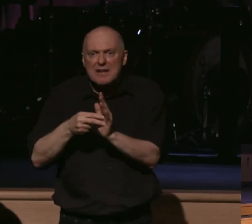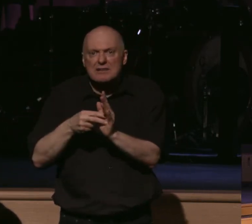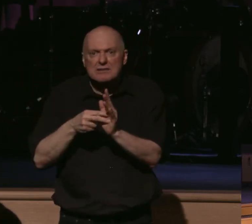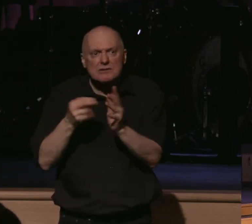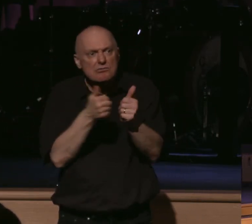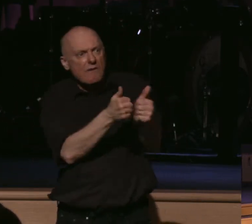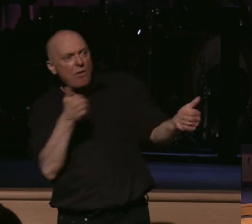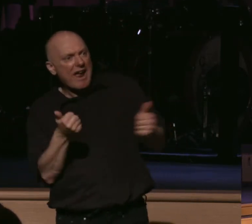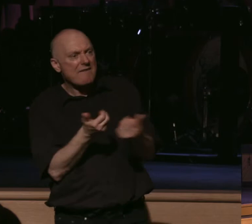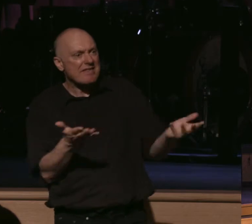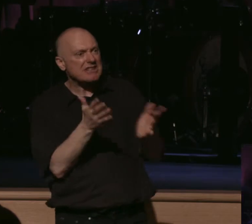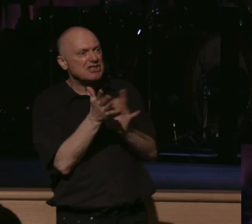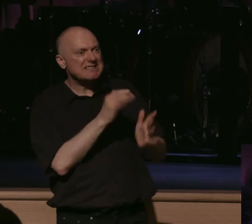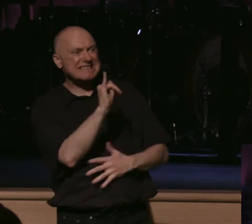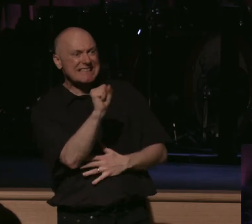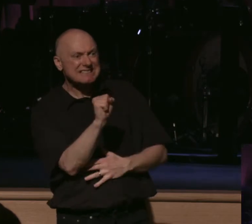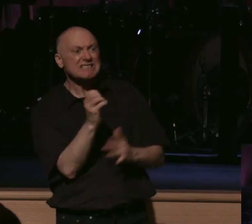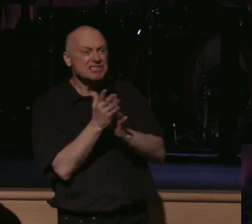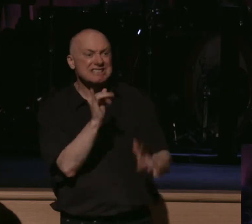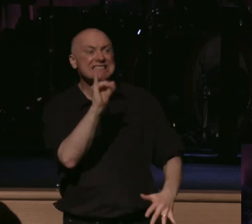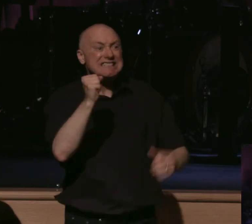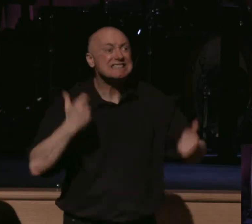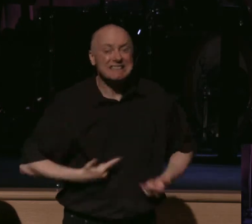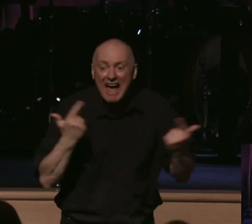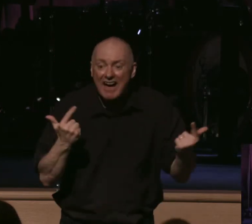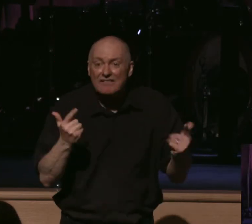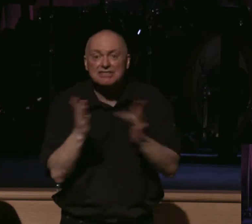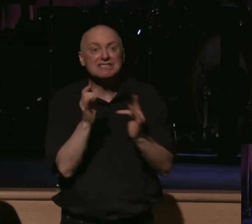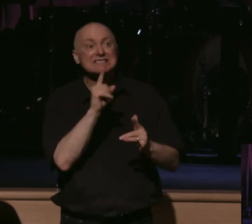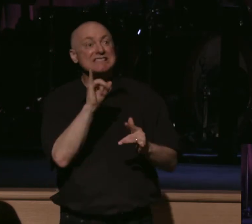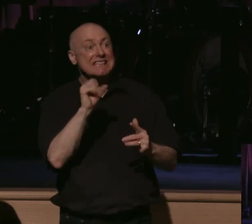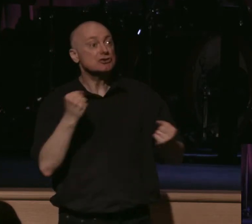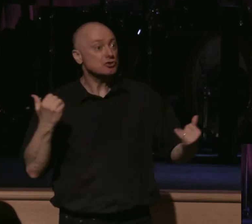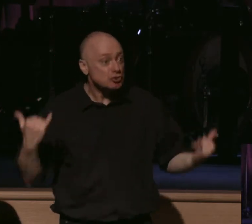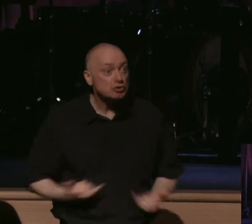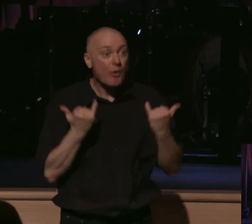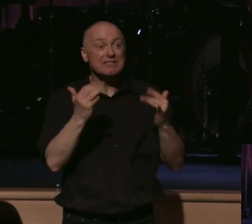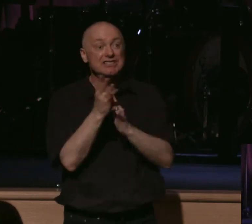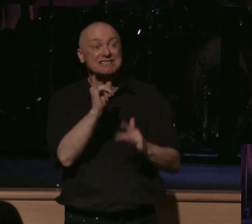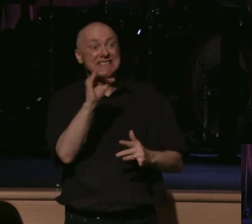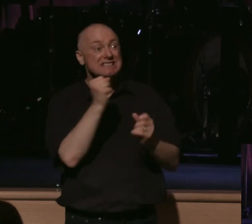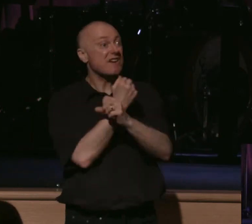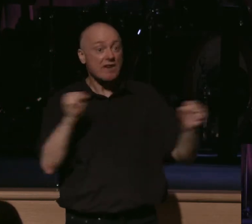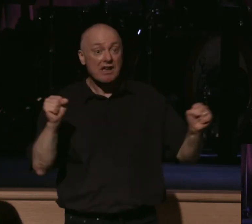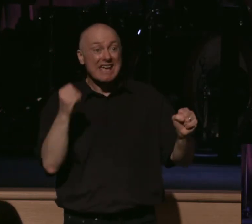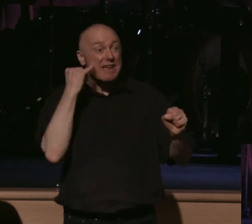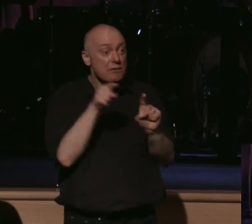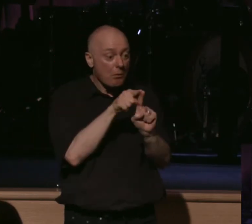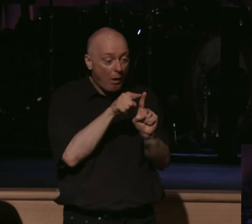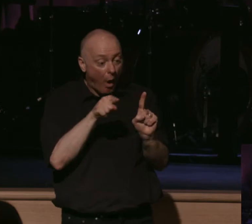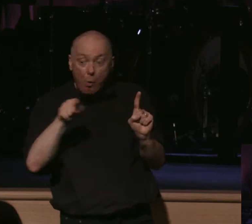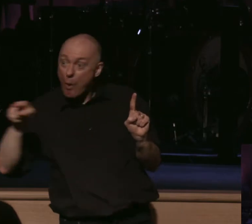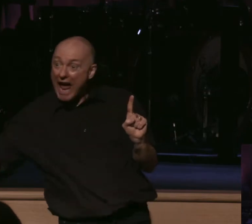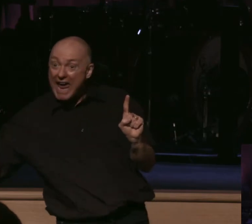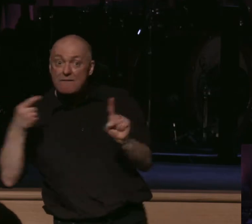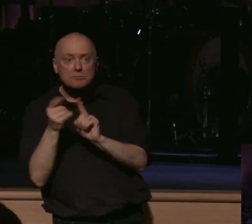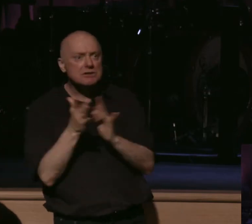is. He's life. He's joy. He's salvation. And so if you're going away from him in a false gospel,